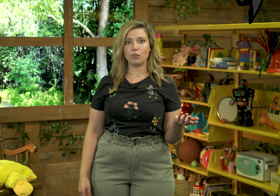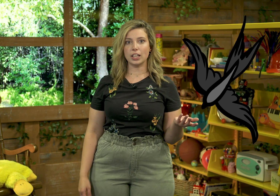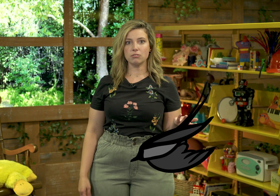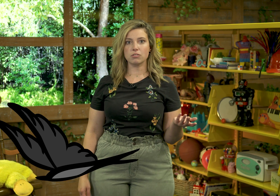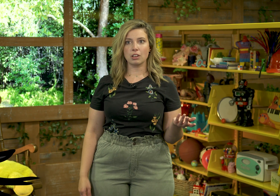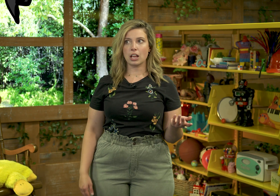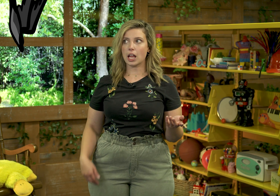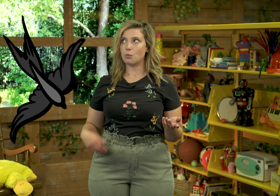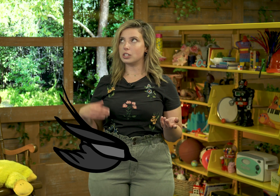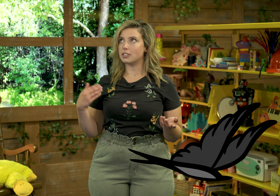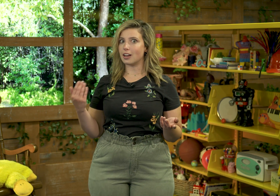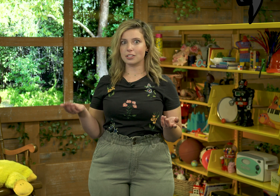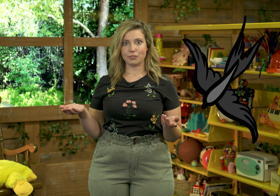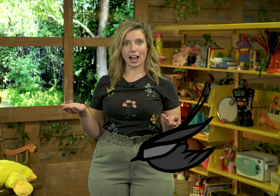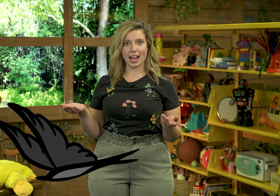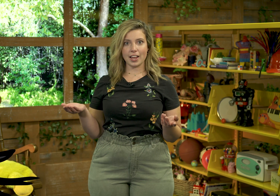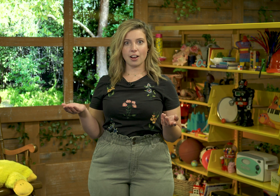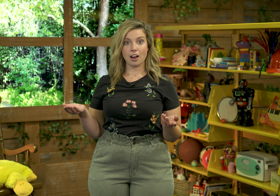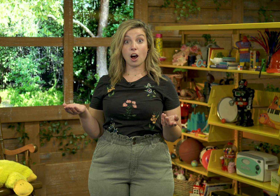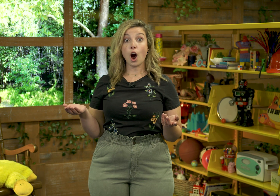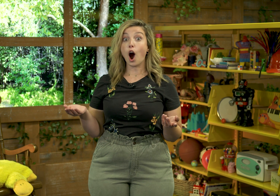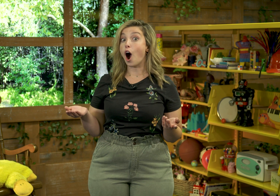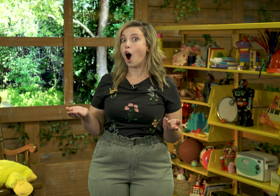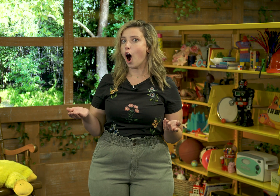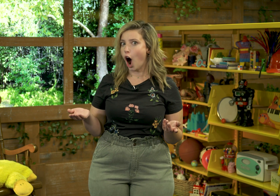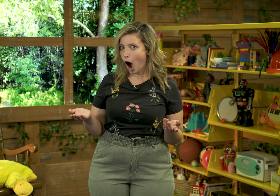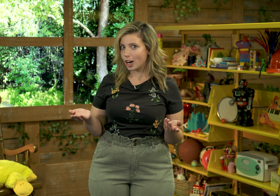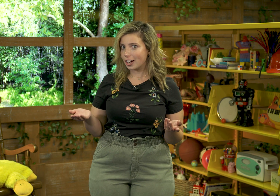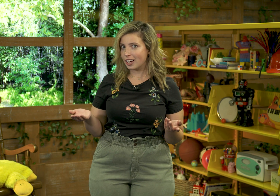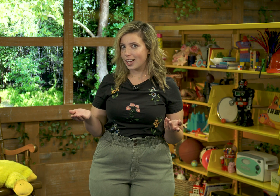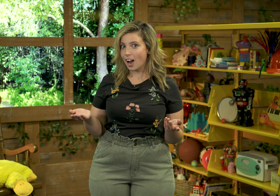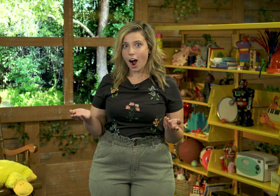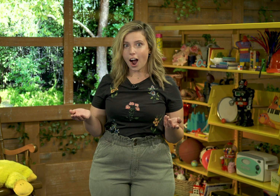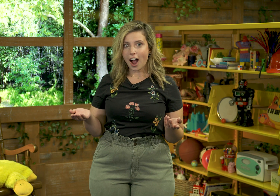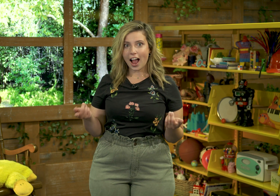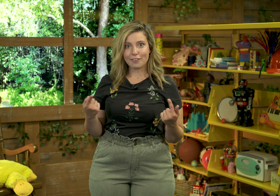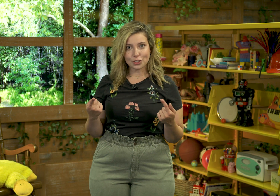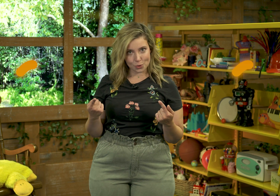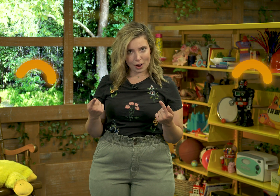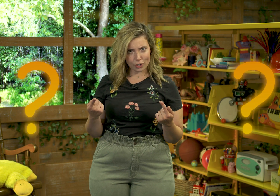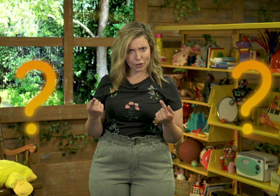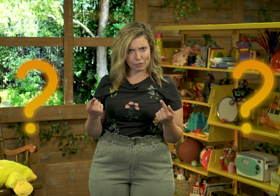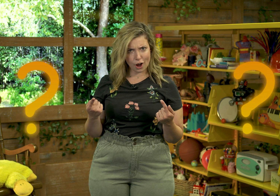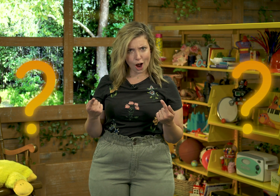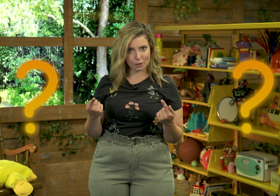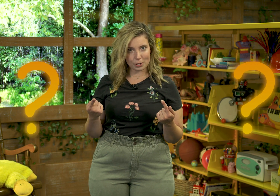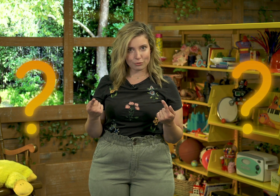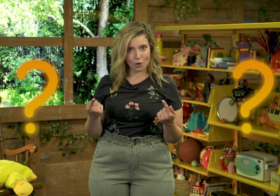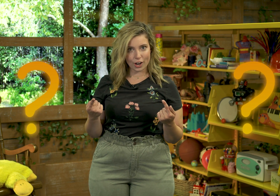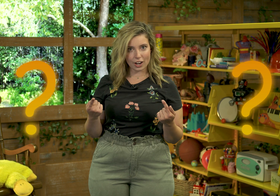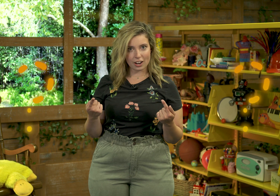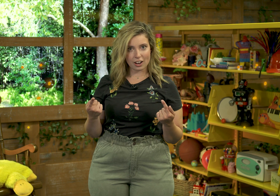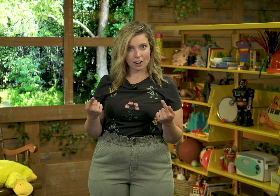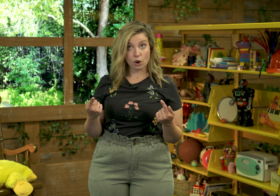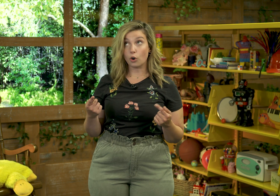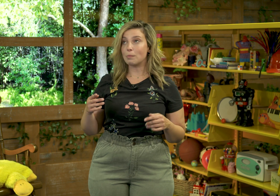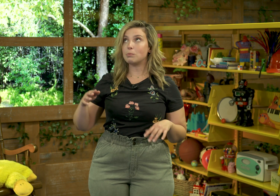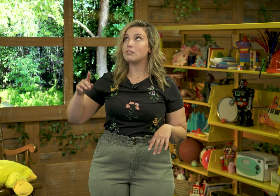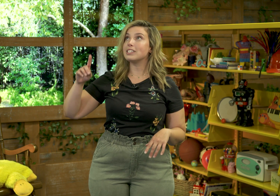wings? And what does fly? A hawk. Have you ever heard of a hawk before? Or maybe even